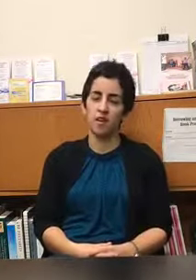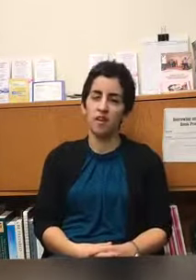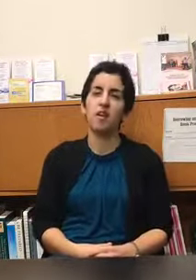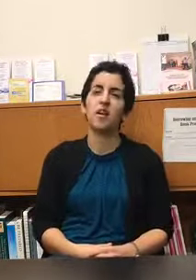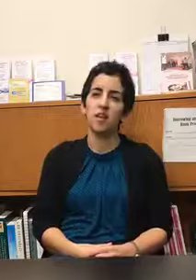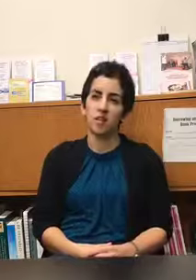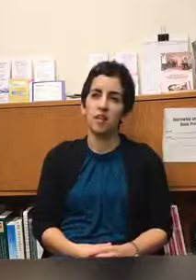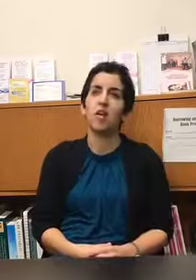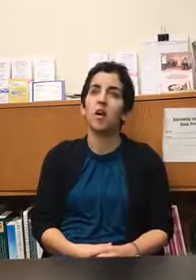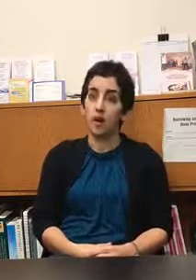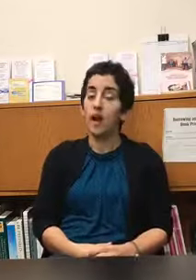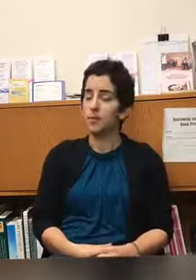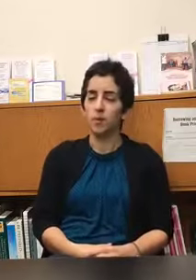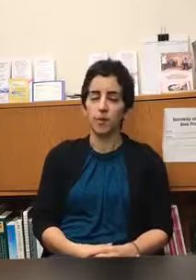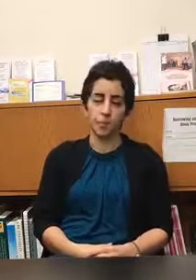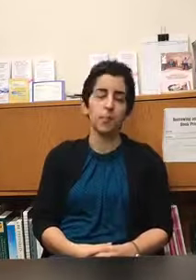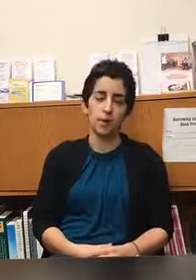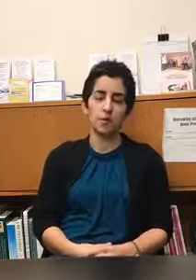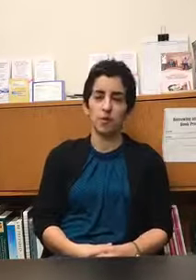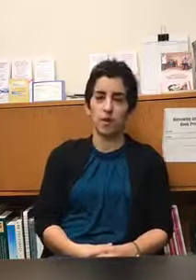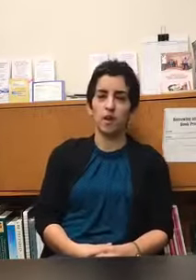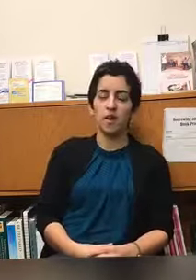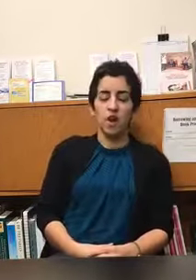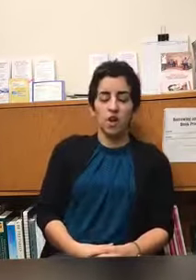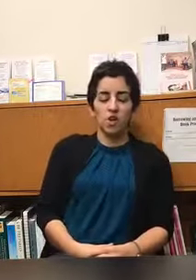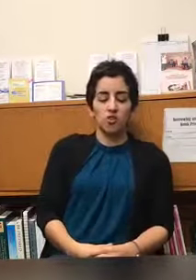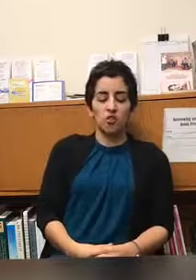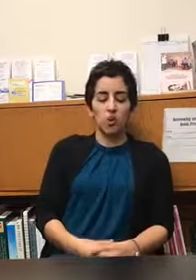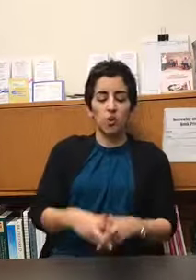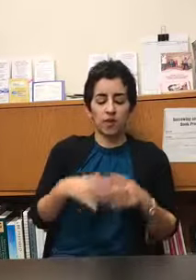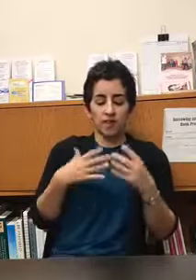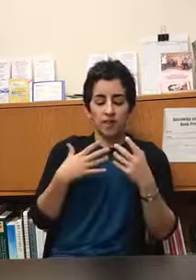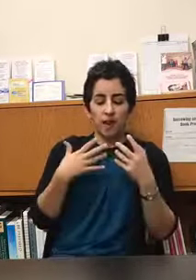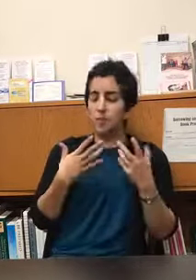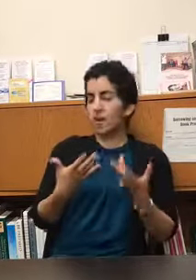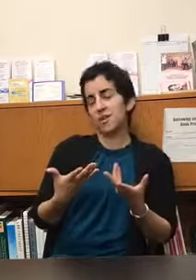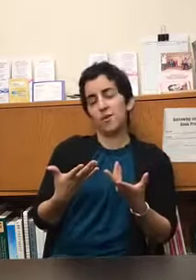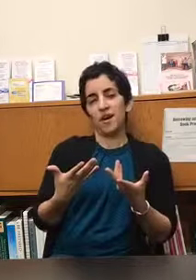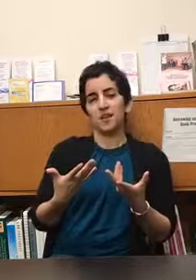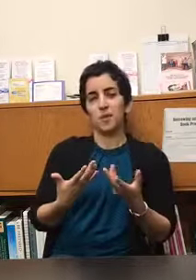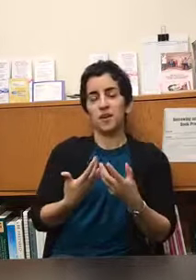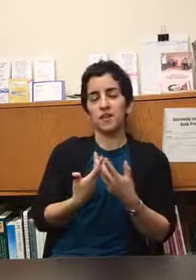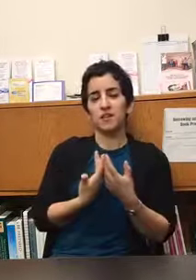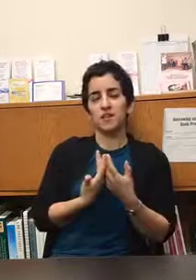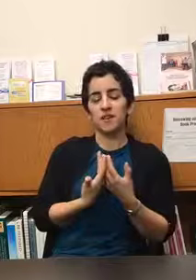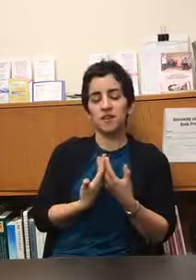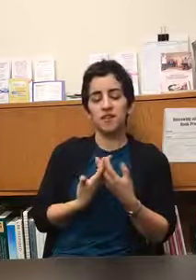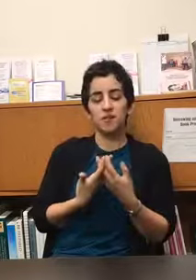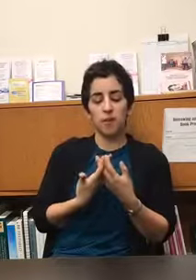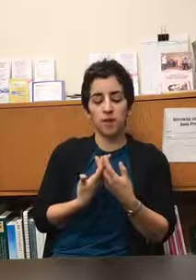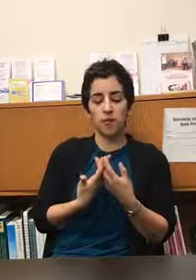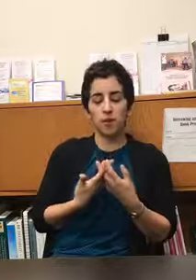up with a lot of cancer patients absolutely absolutely so i'm glad that you asked because this idea of mindfulness